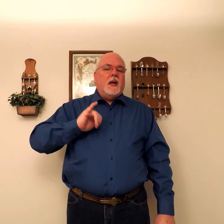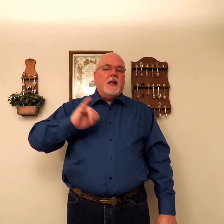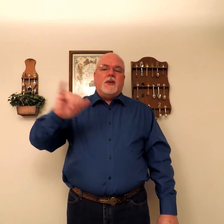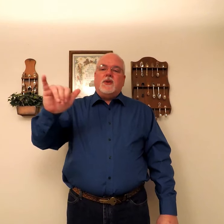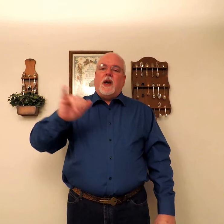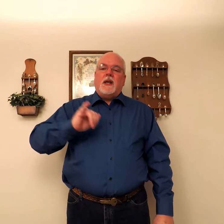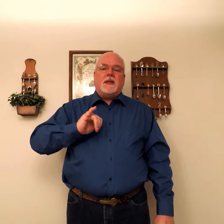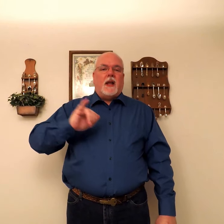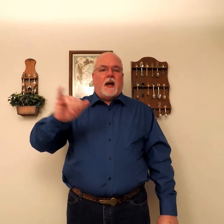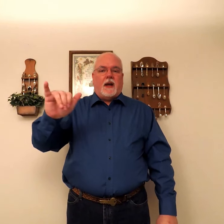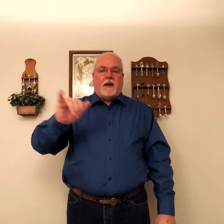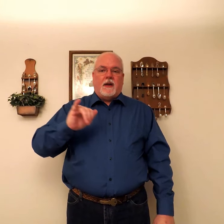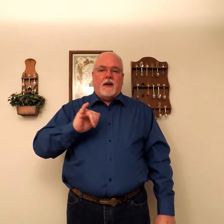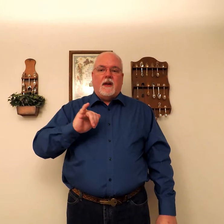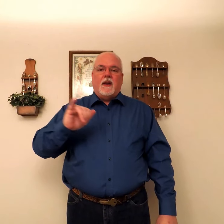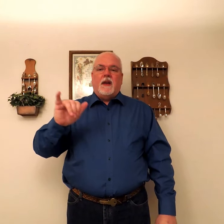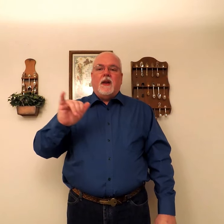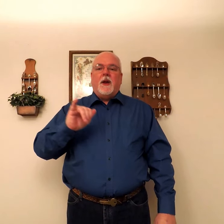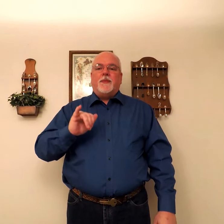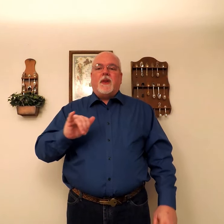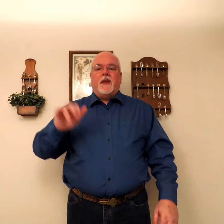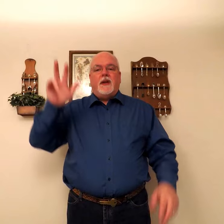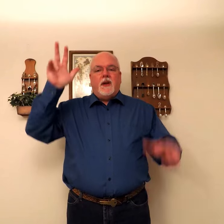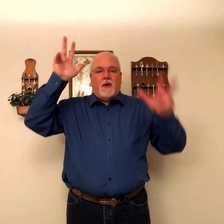just like the deer.